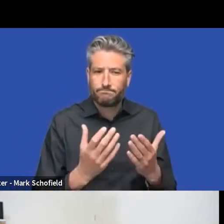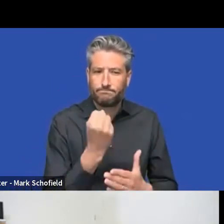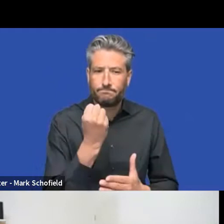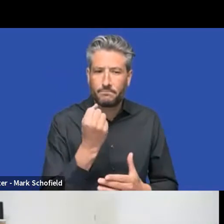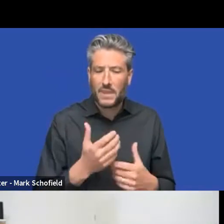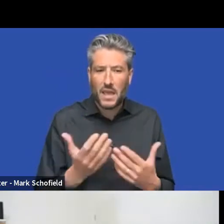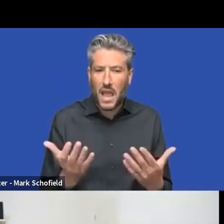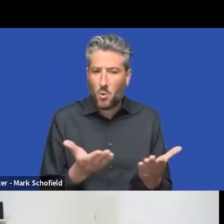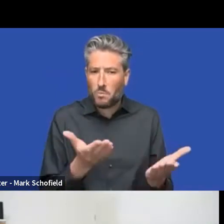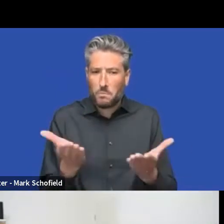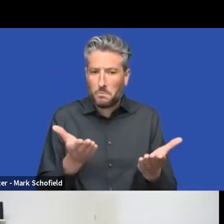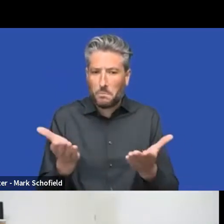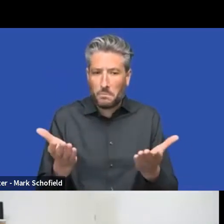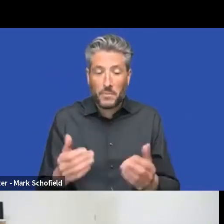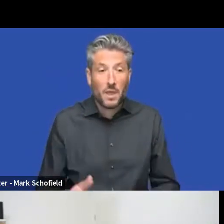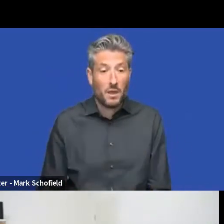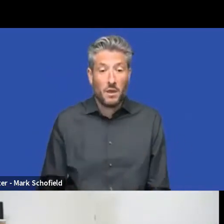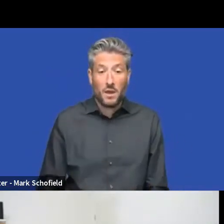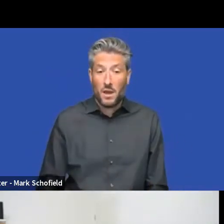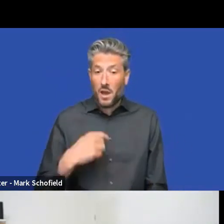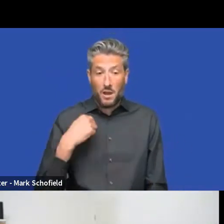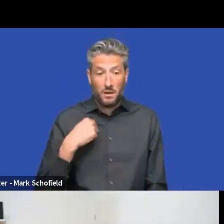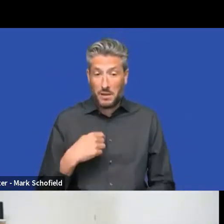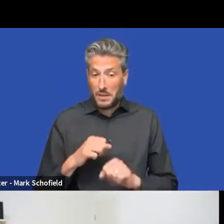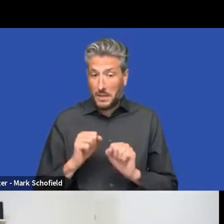Sure. Anybody want to take a stab at it or do you want me to?